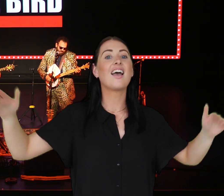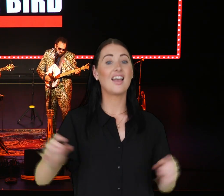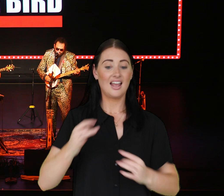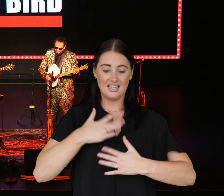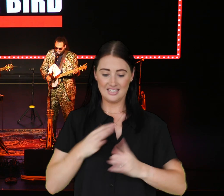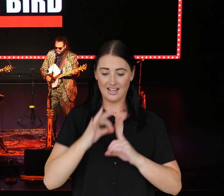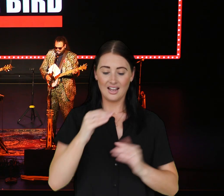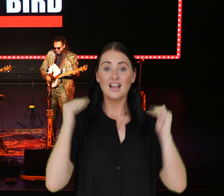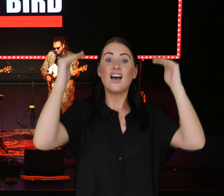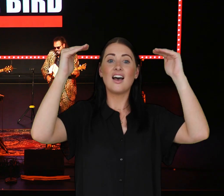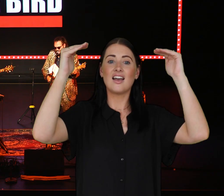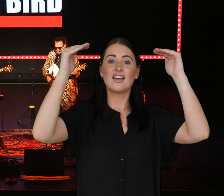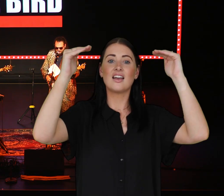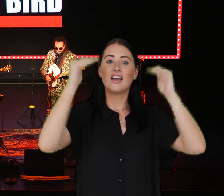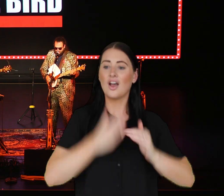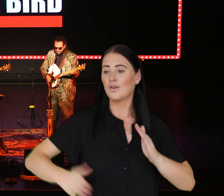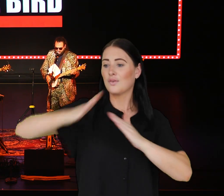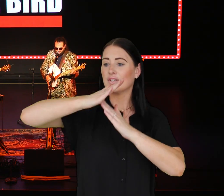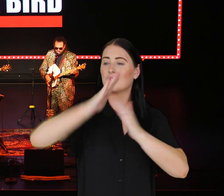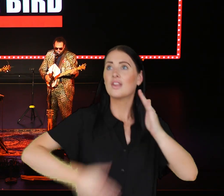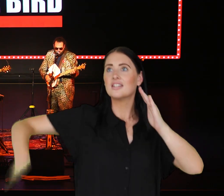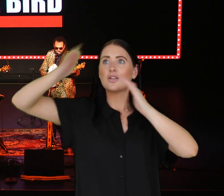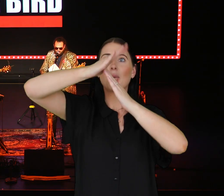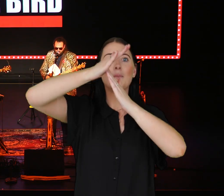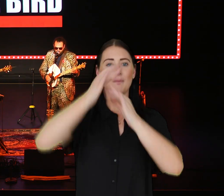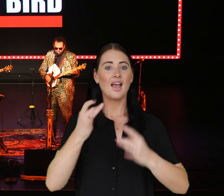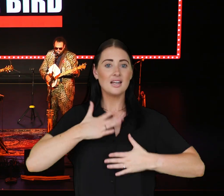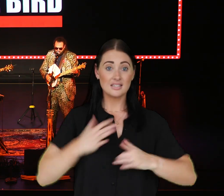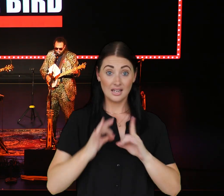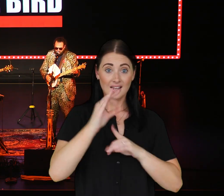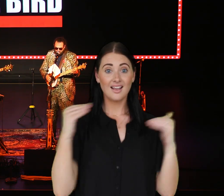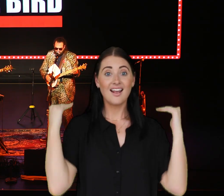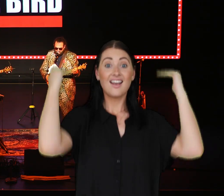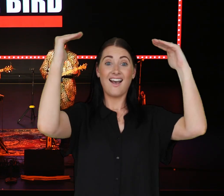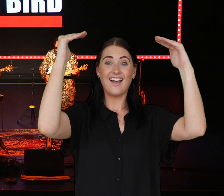taking it high right to the wire taking it high